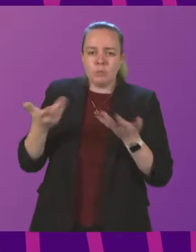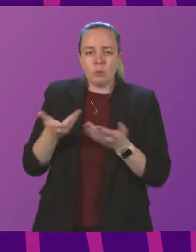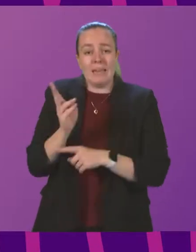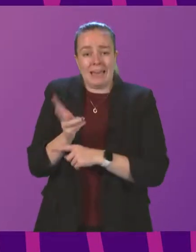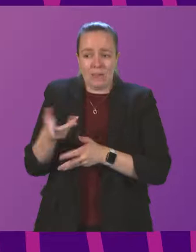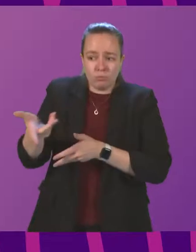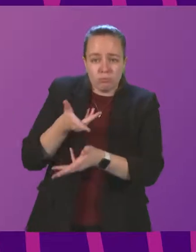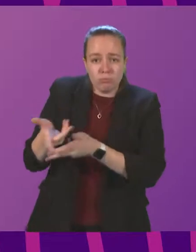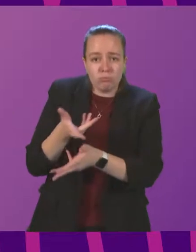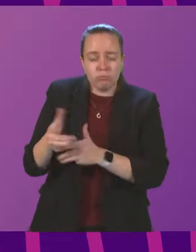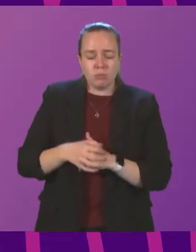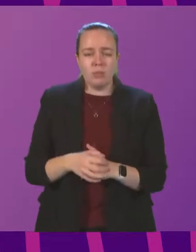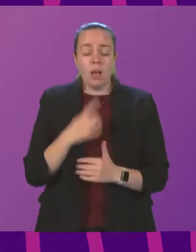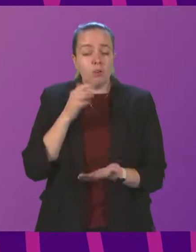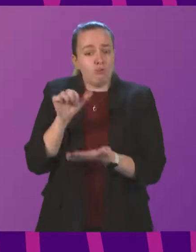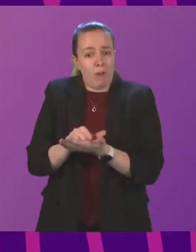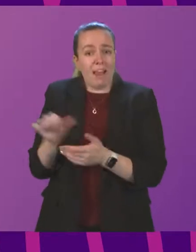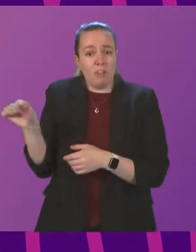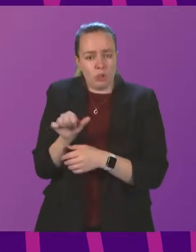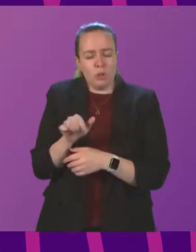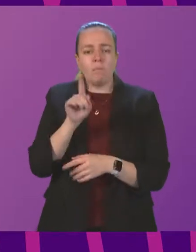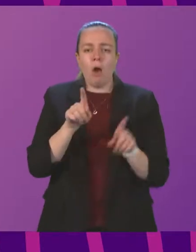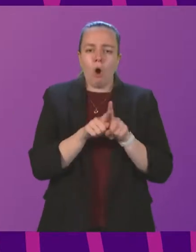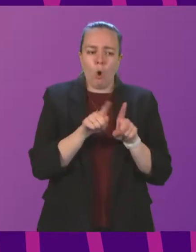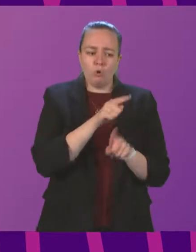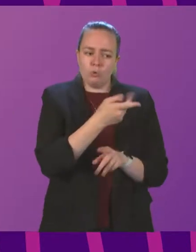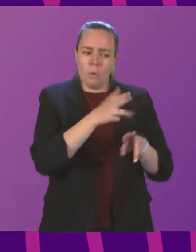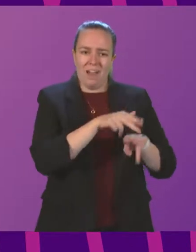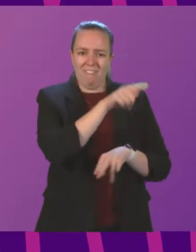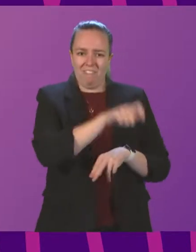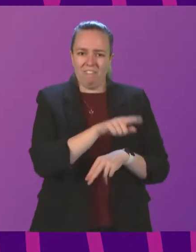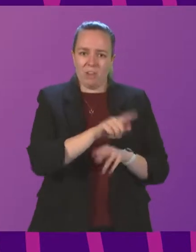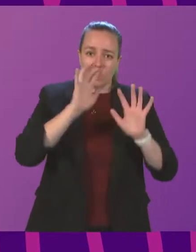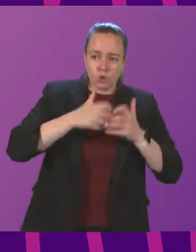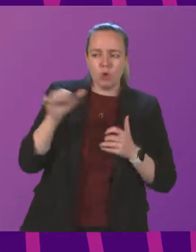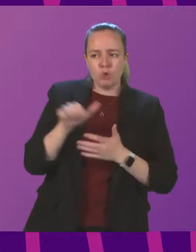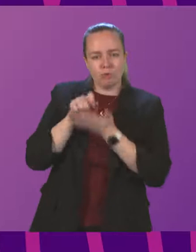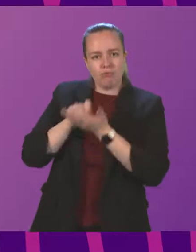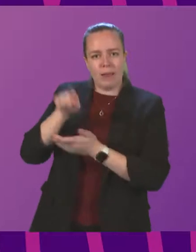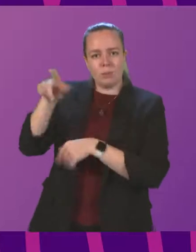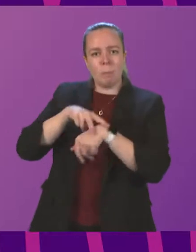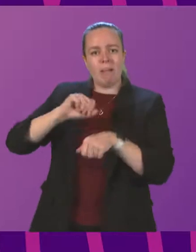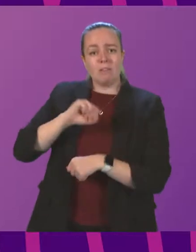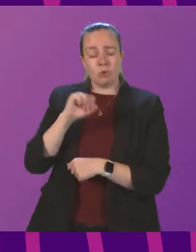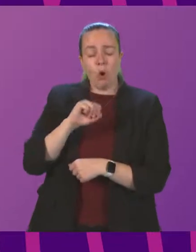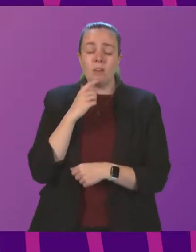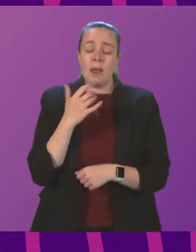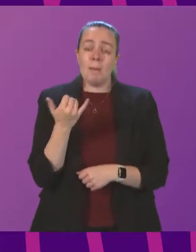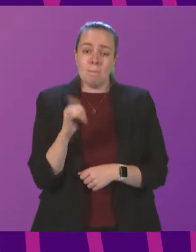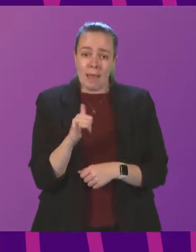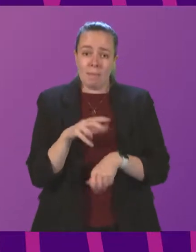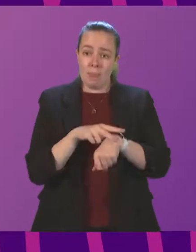these issues. And it's right they should do that. It's also right the member should, if she has concerns, write to Police Scotland. And it may be something, of course, that the